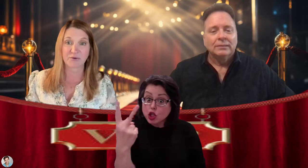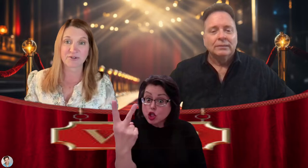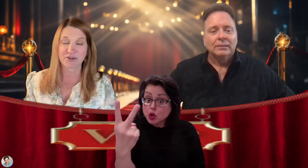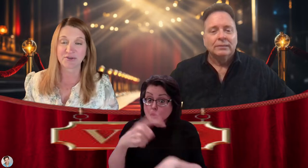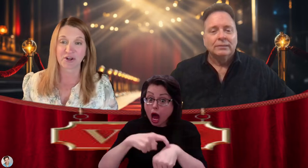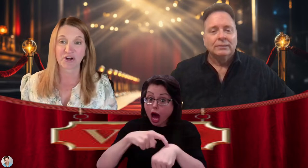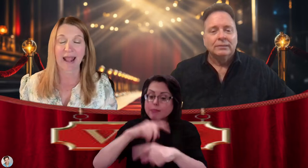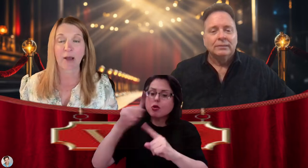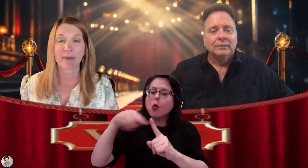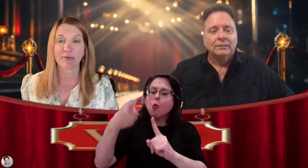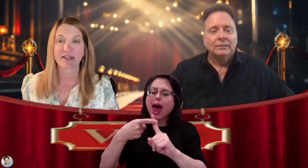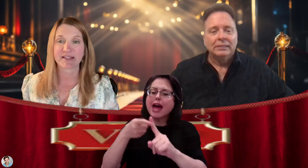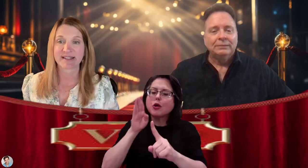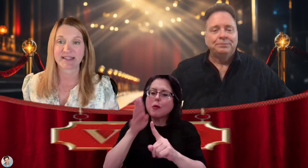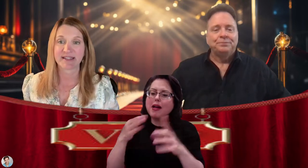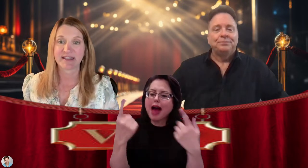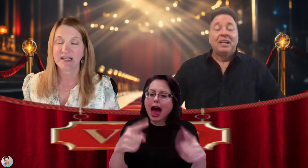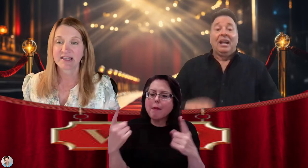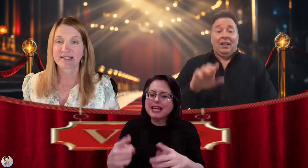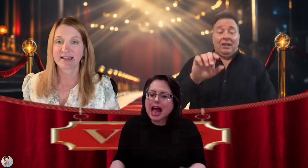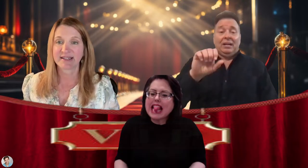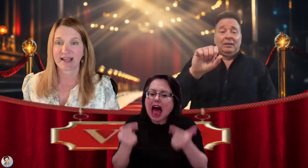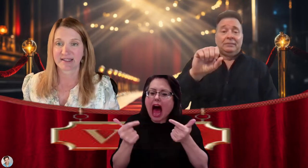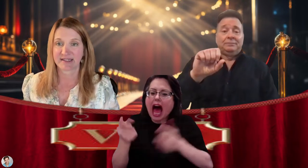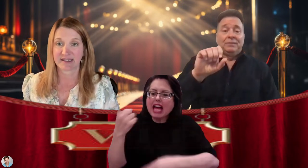your shows are and how people can see Scientastic.